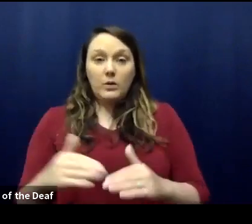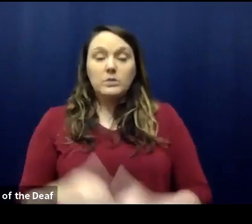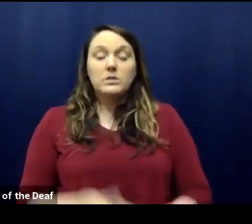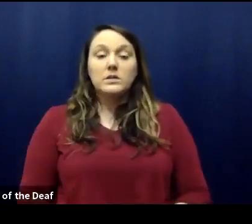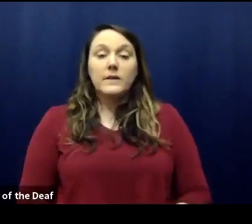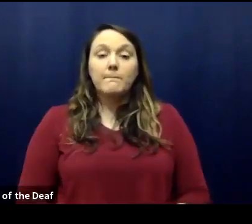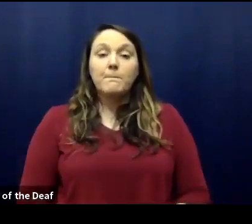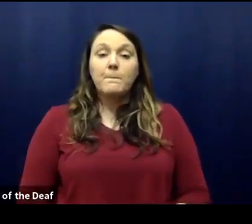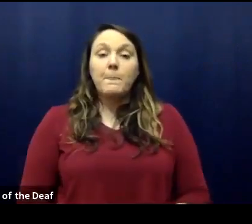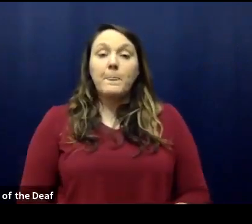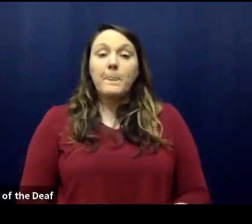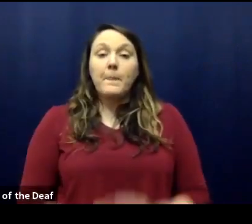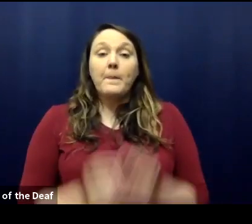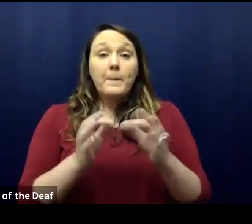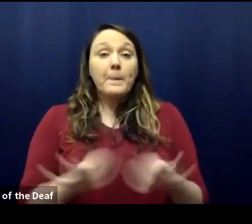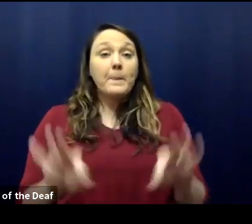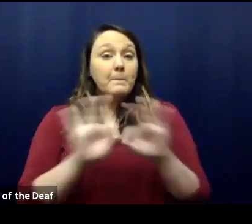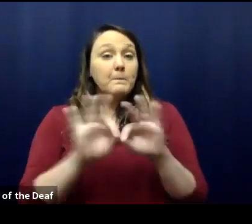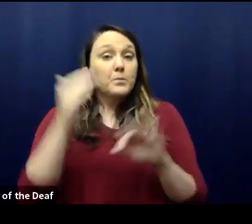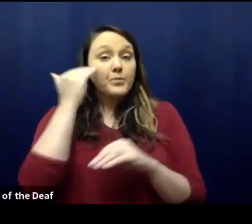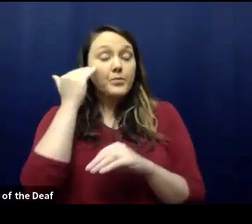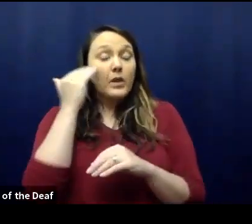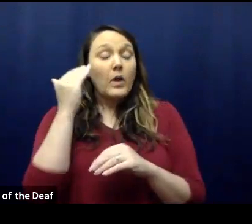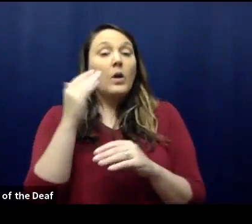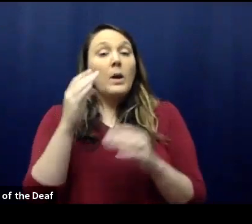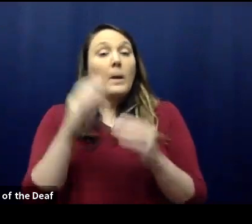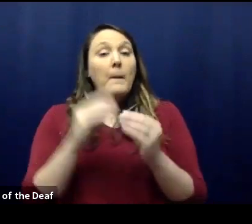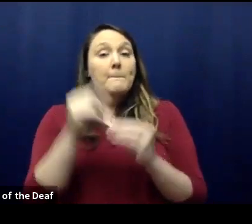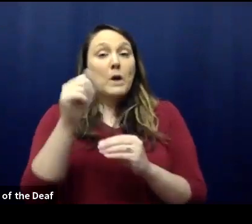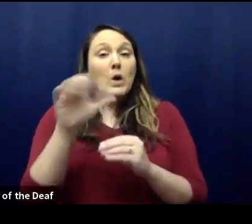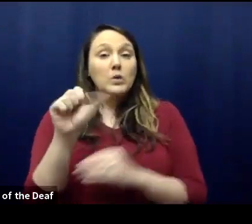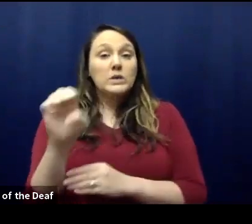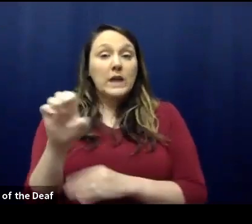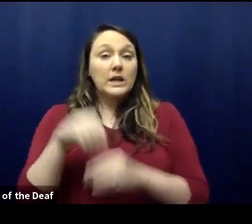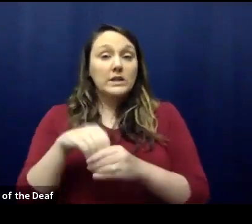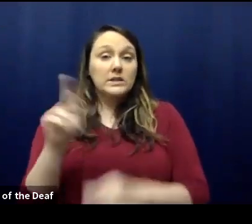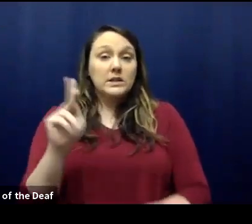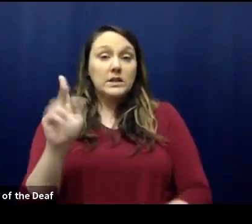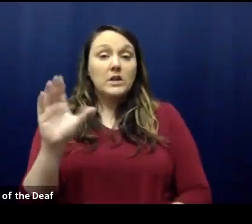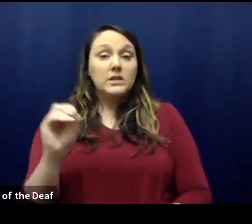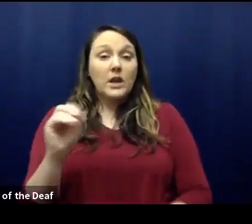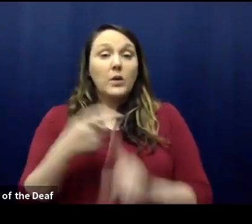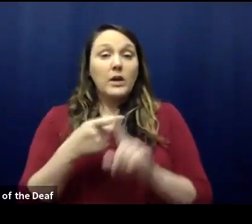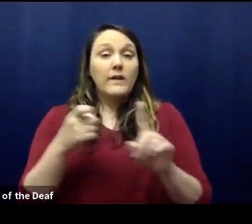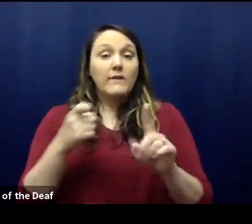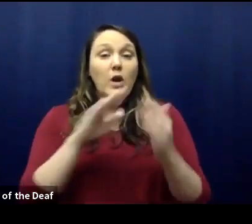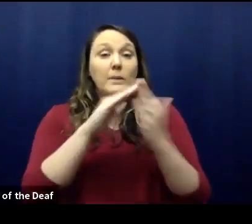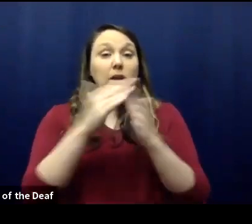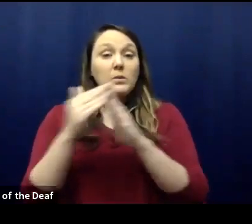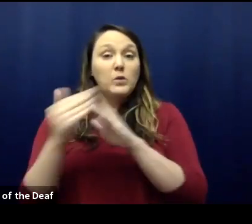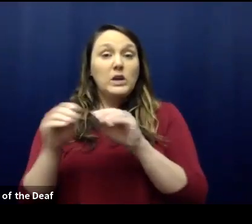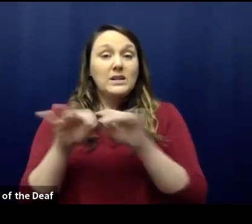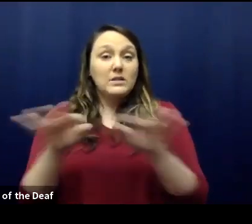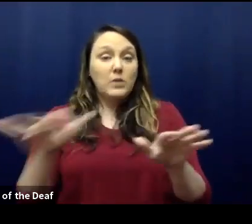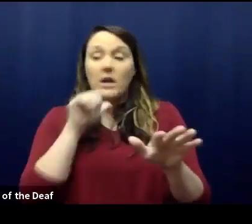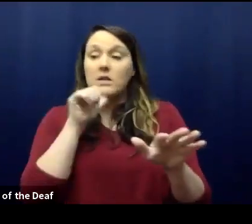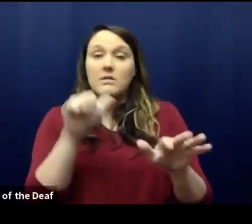It's important to note that the majority of cases in Knox County are not are from community spread and not clusters.